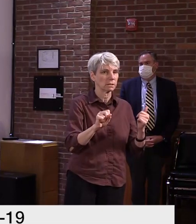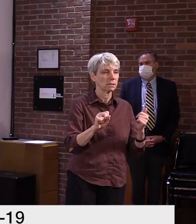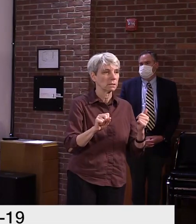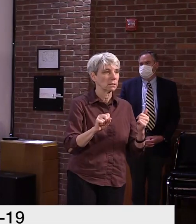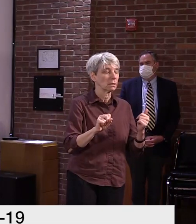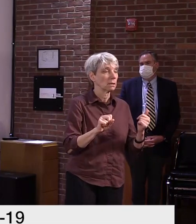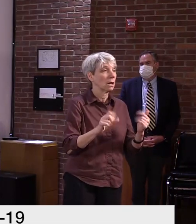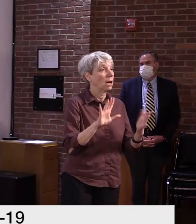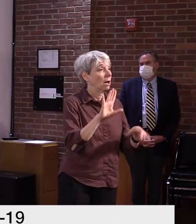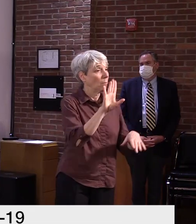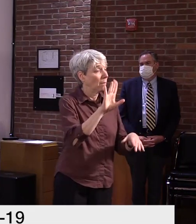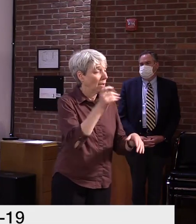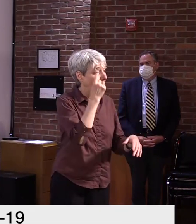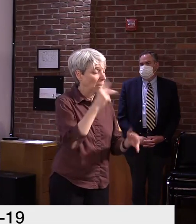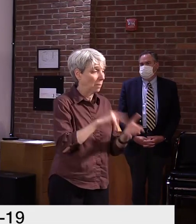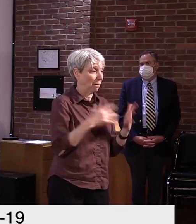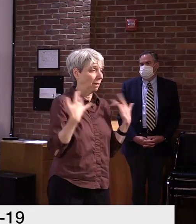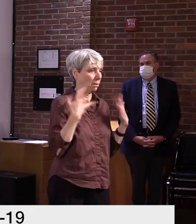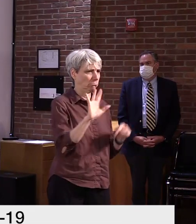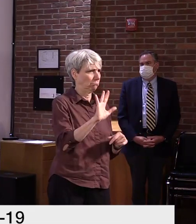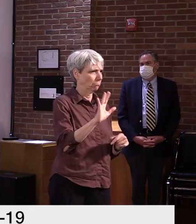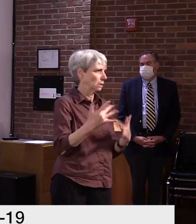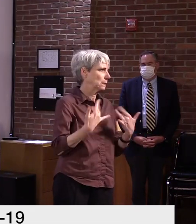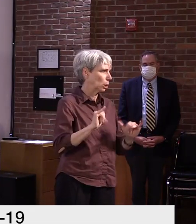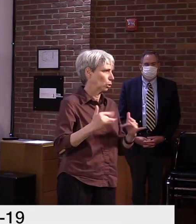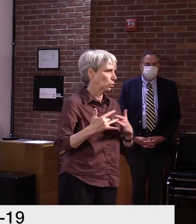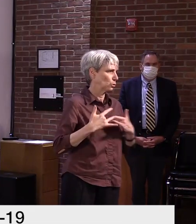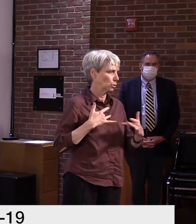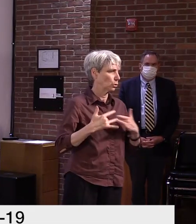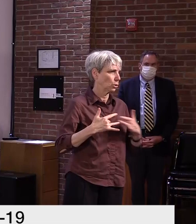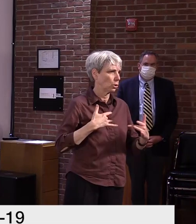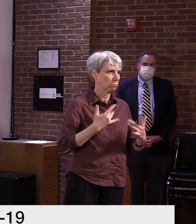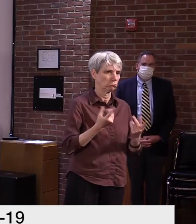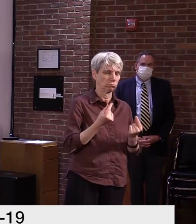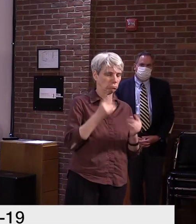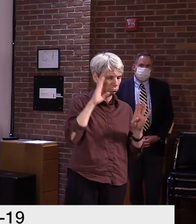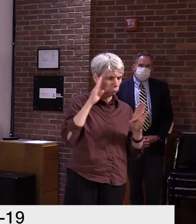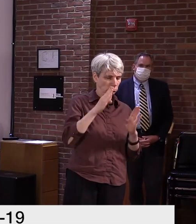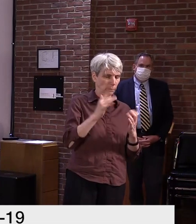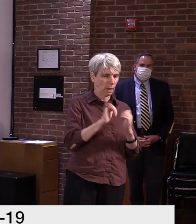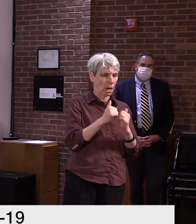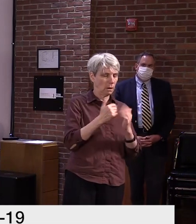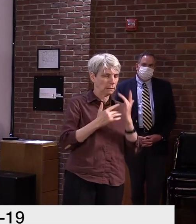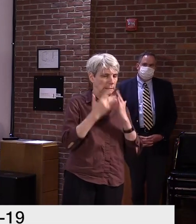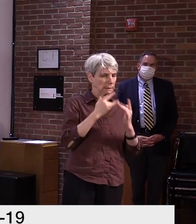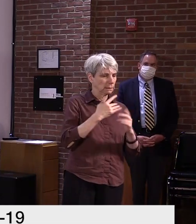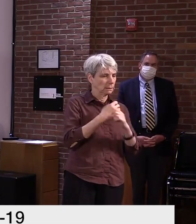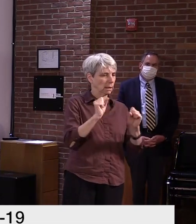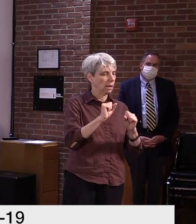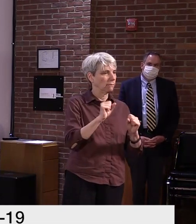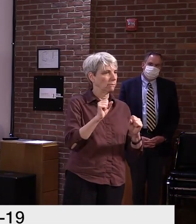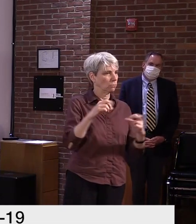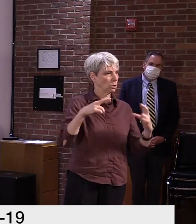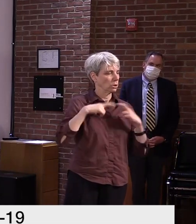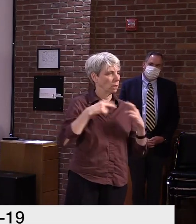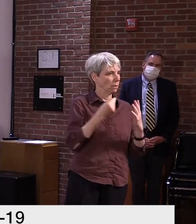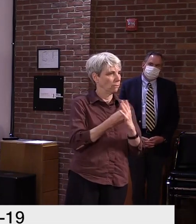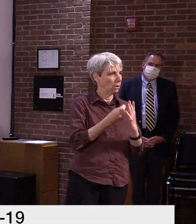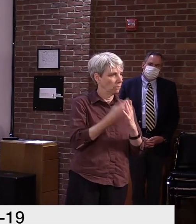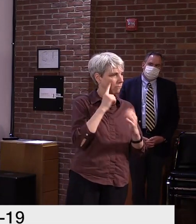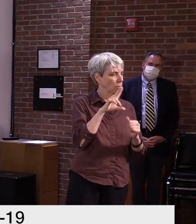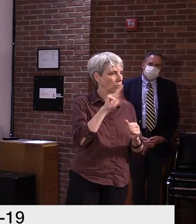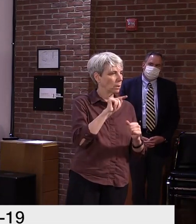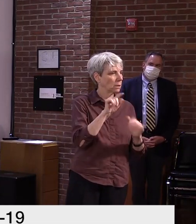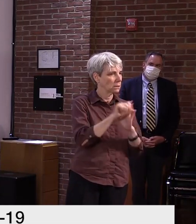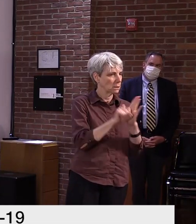concern and we'll continue to work with the legislature and the treasurer